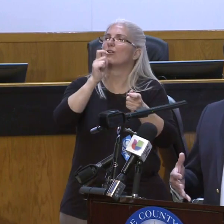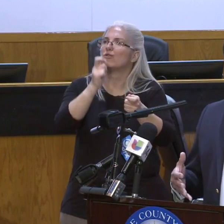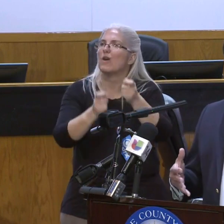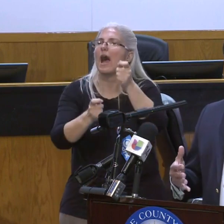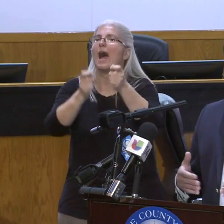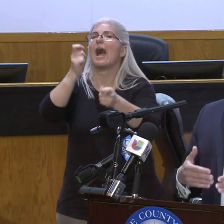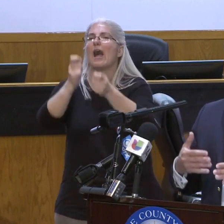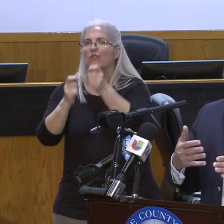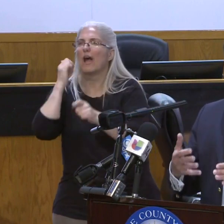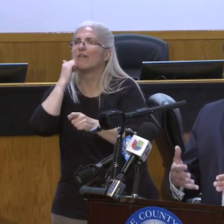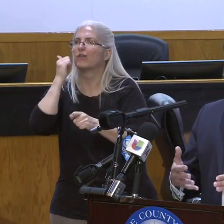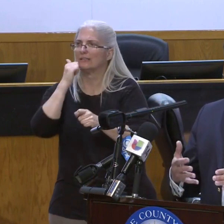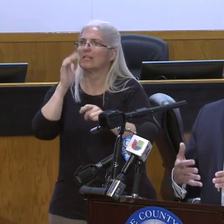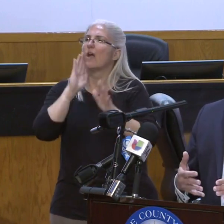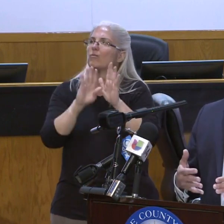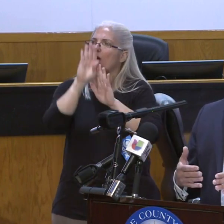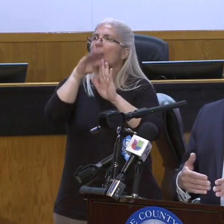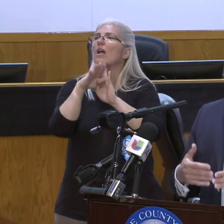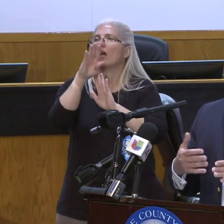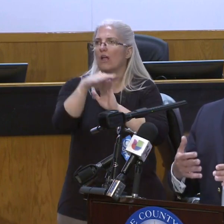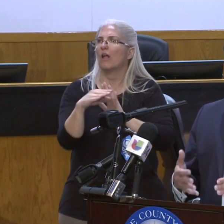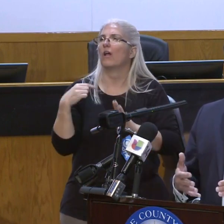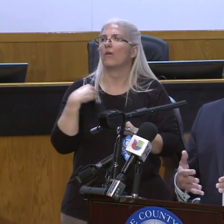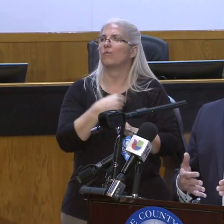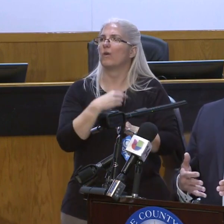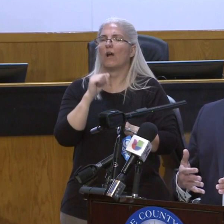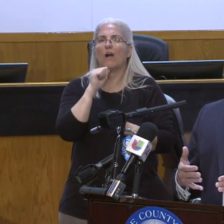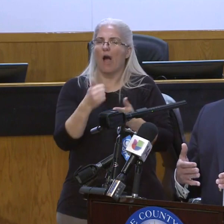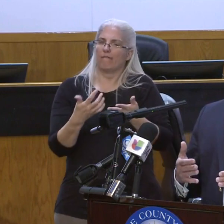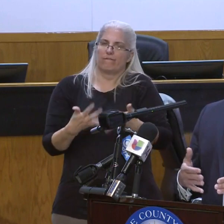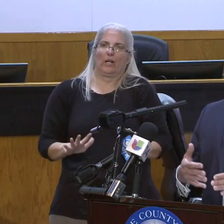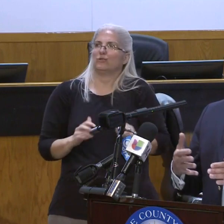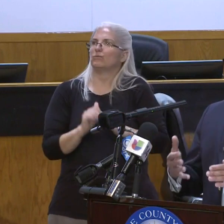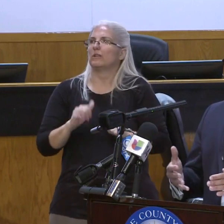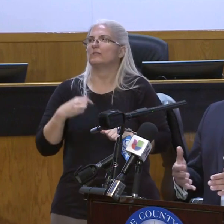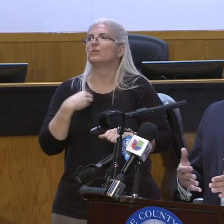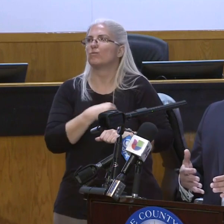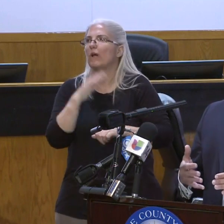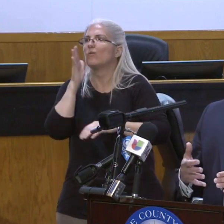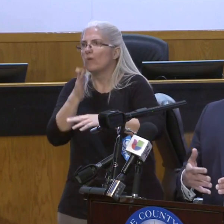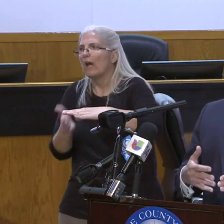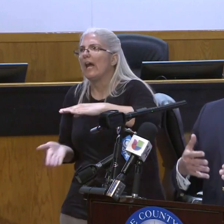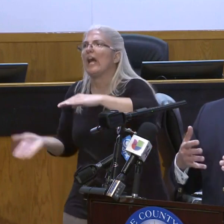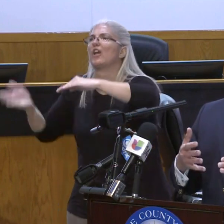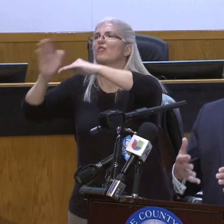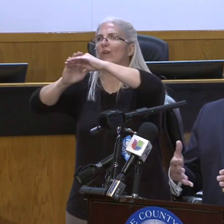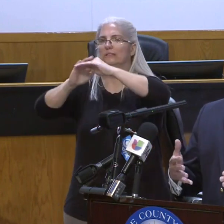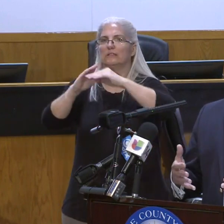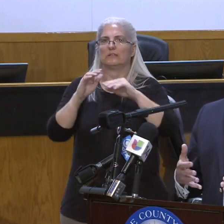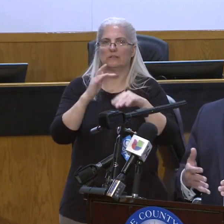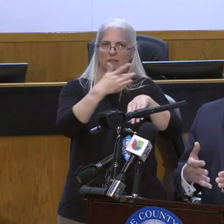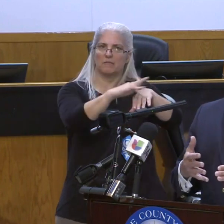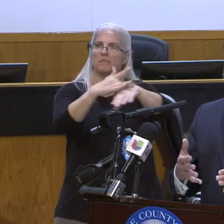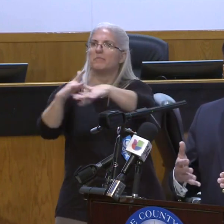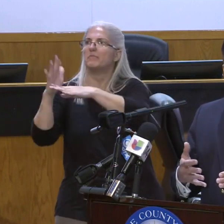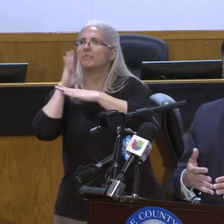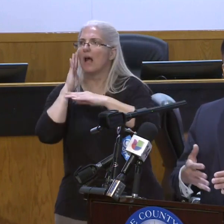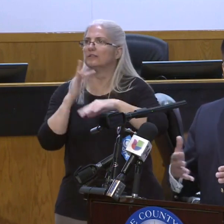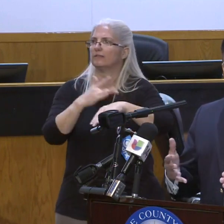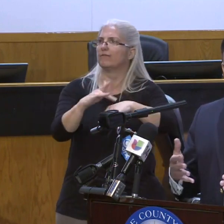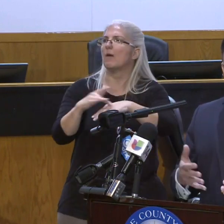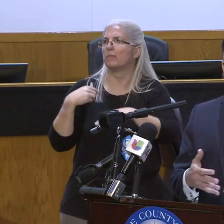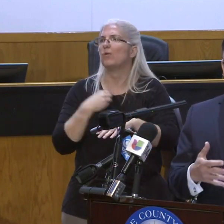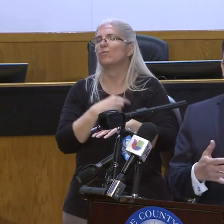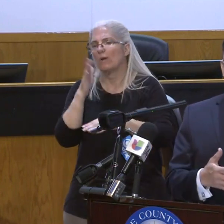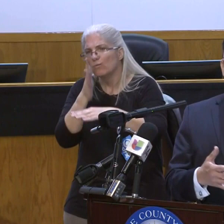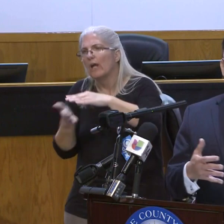that we're not done. We're going to continue to make sure that we increase this capacity, that we find more beds and that we find more equipment, including more